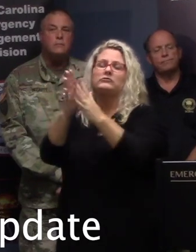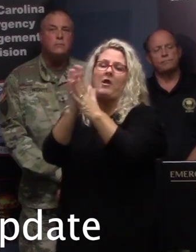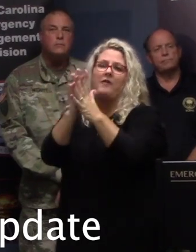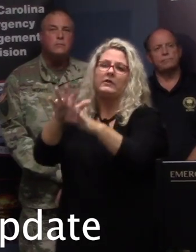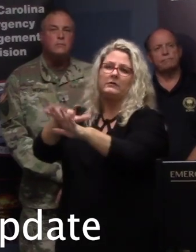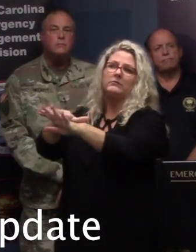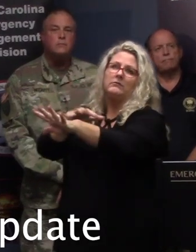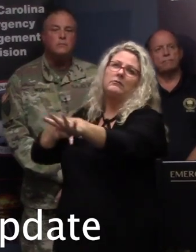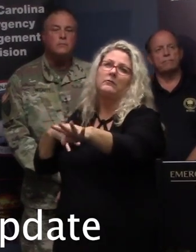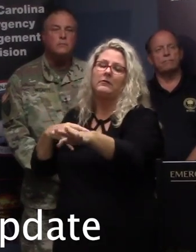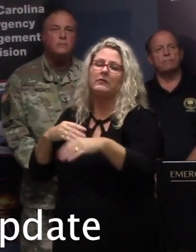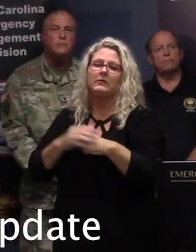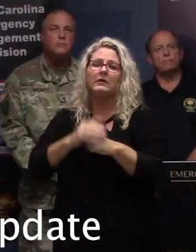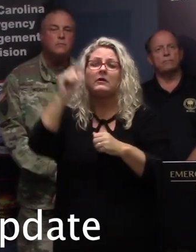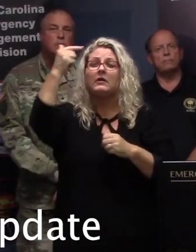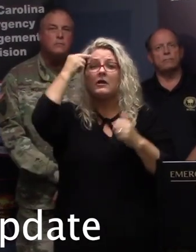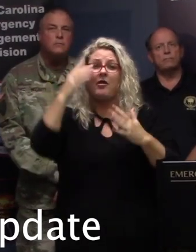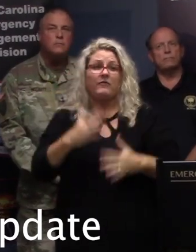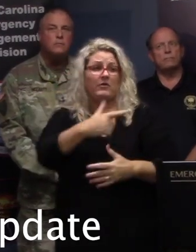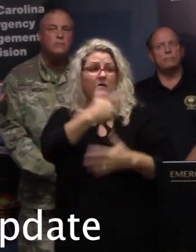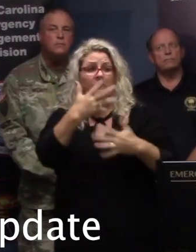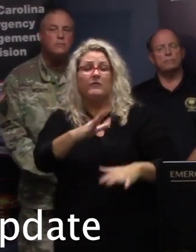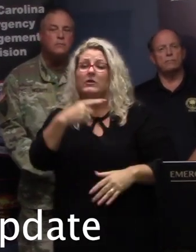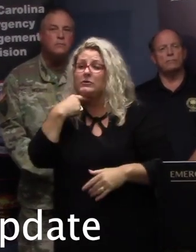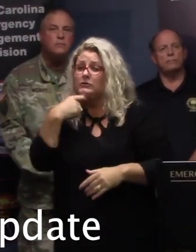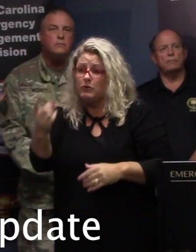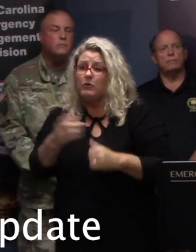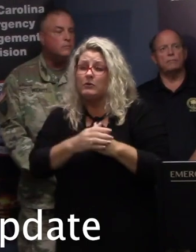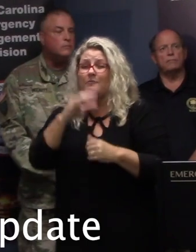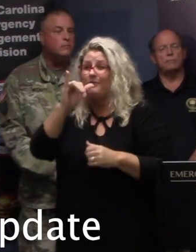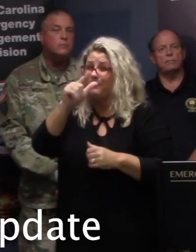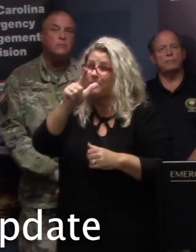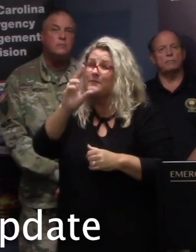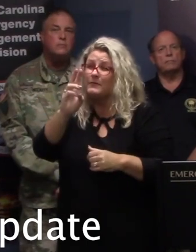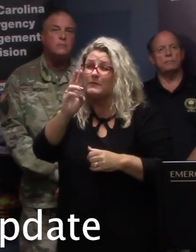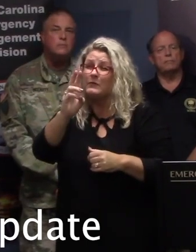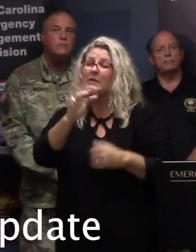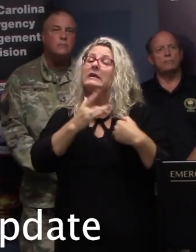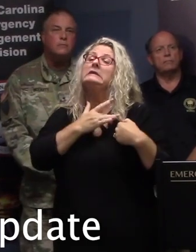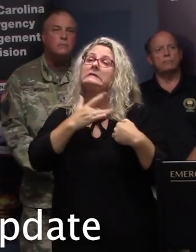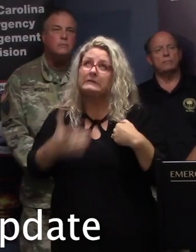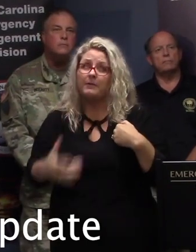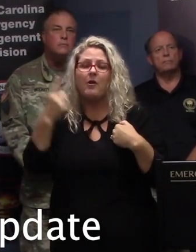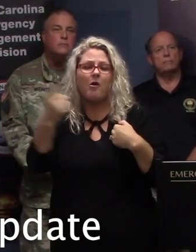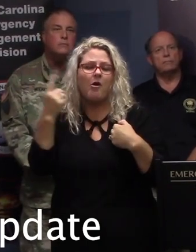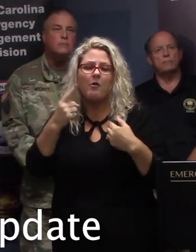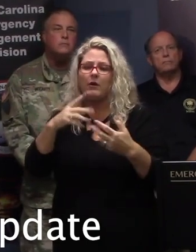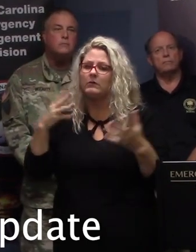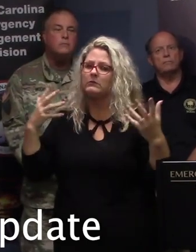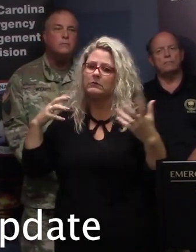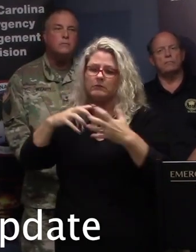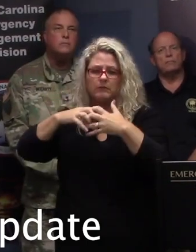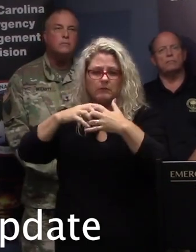far. As the governor mentioned, we already are aware that I-26 typically becomes congested during